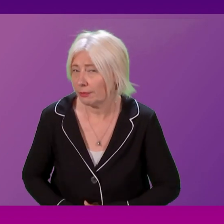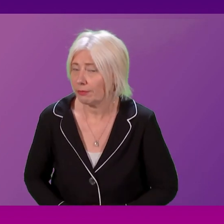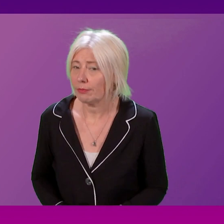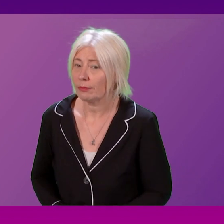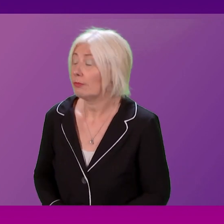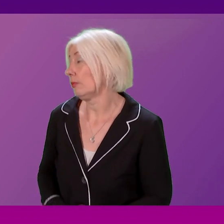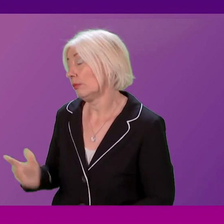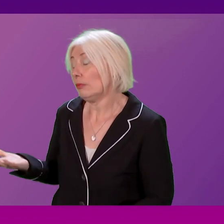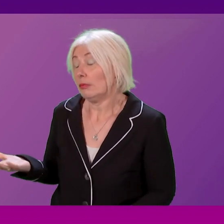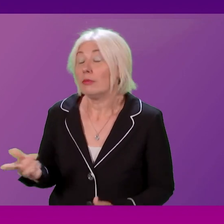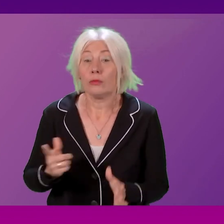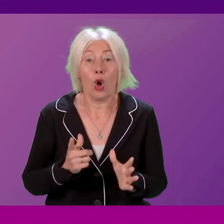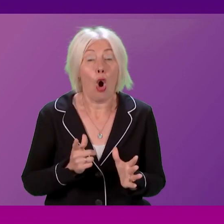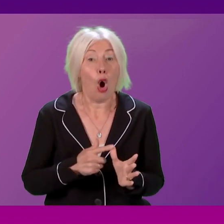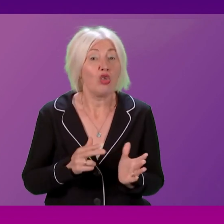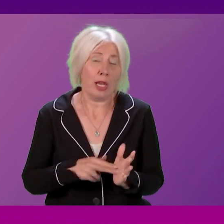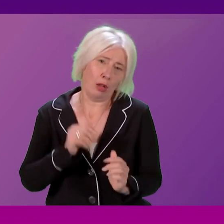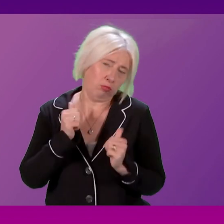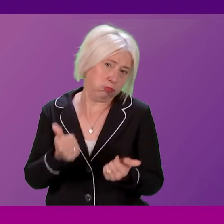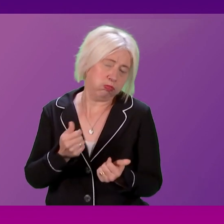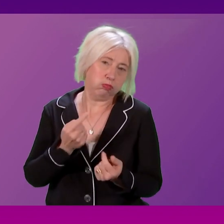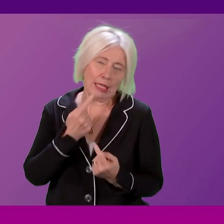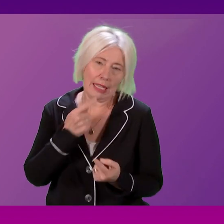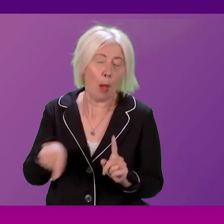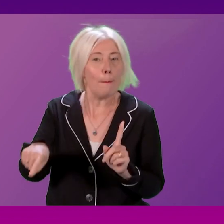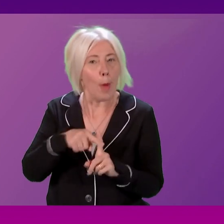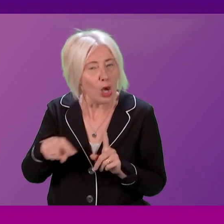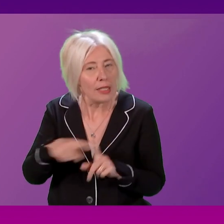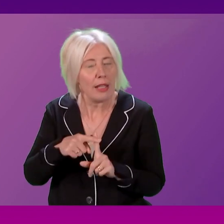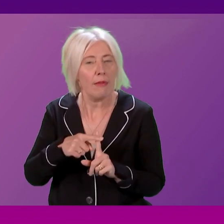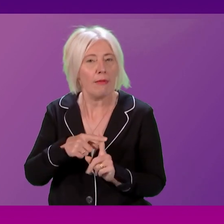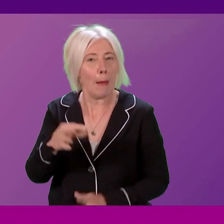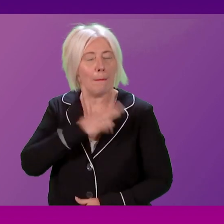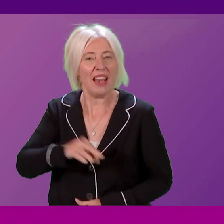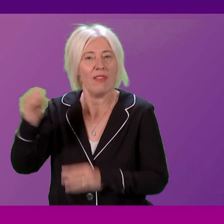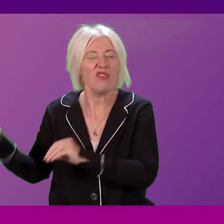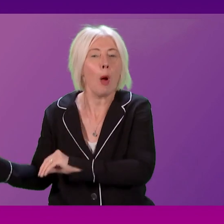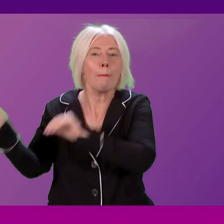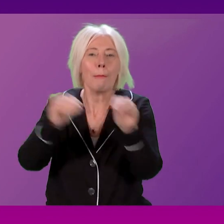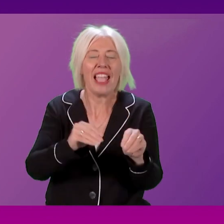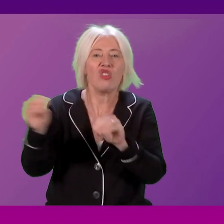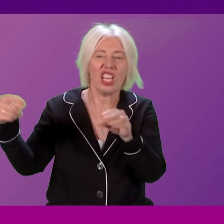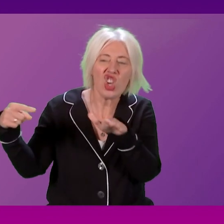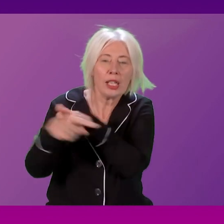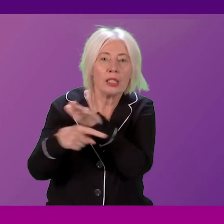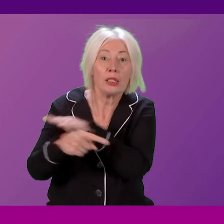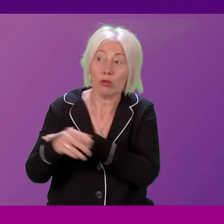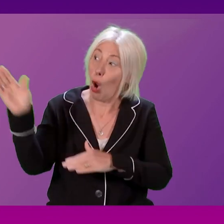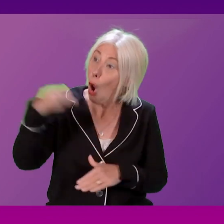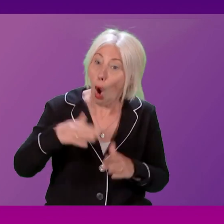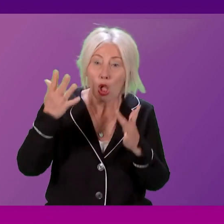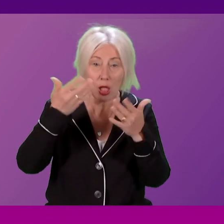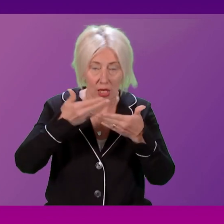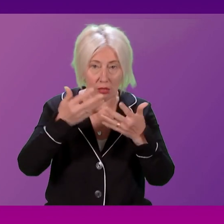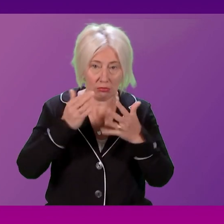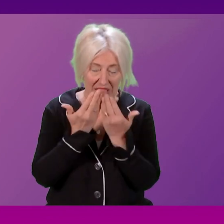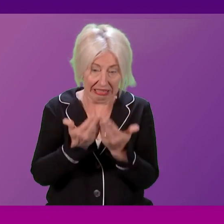Audrey Nicoll articulates very well the positive benefits of migration. fact, virtually every single study under the sun shows that migrants